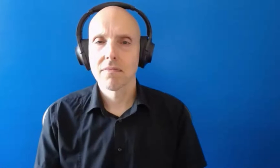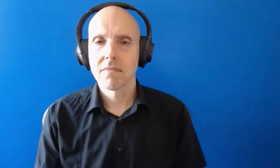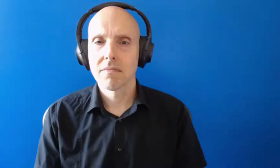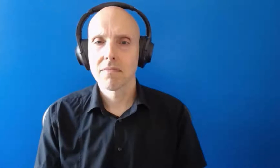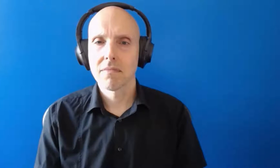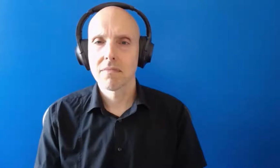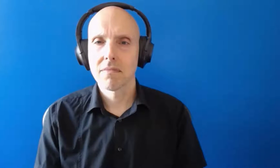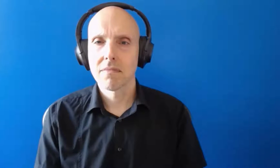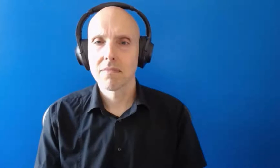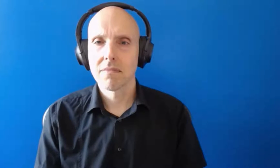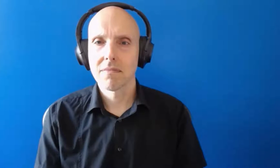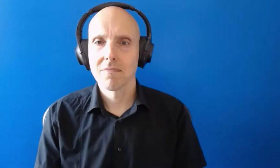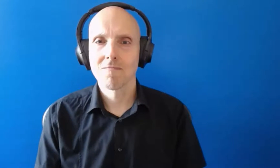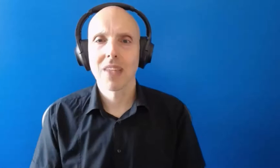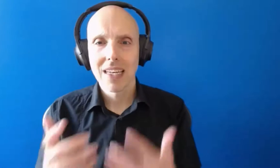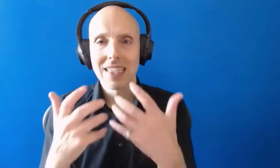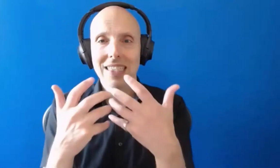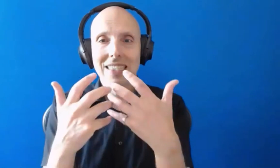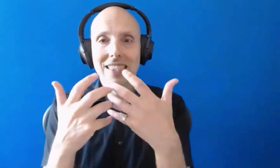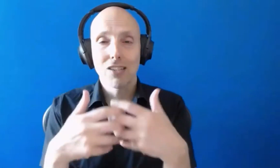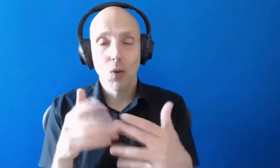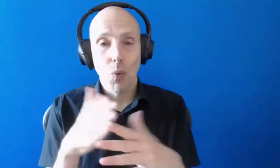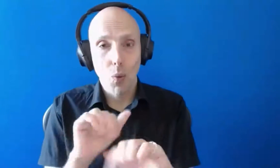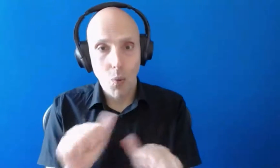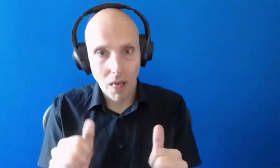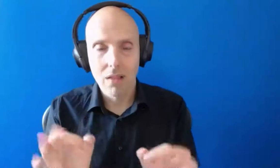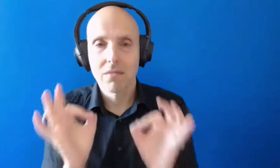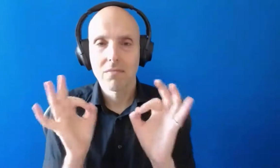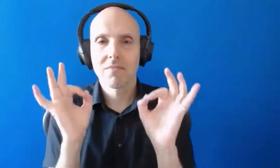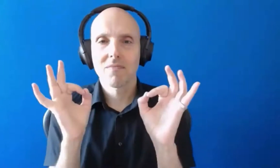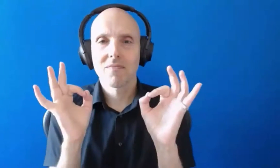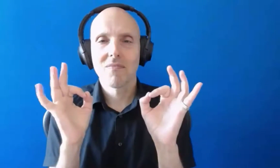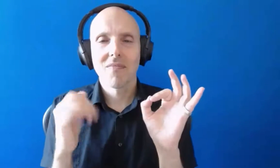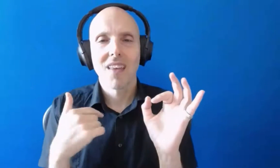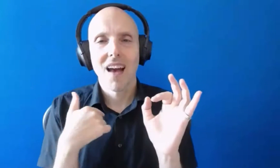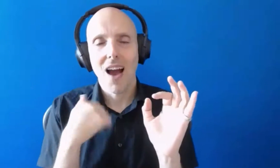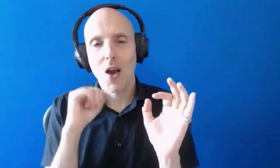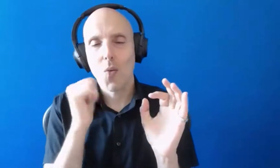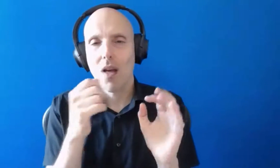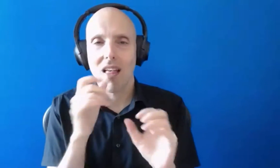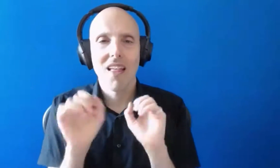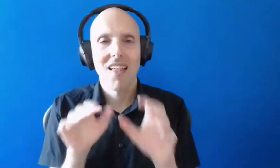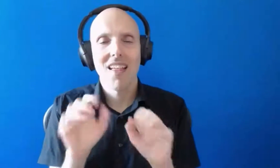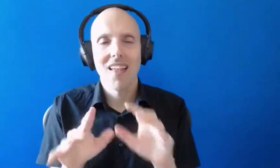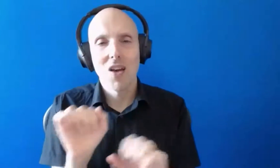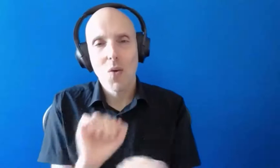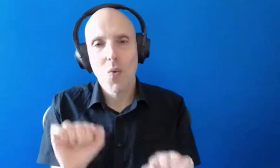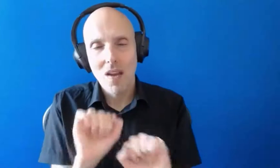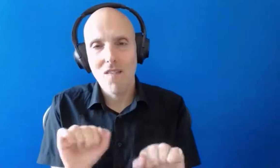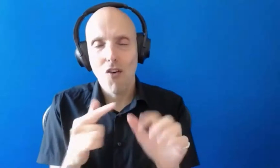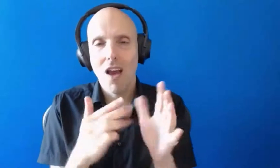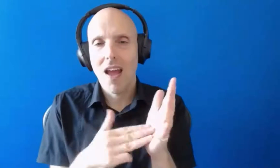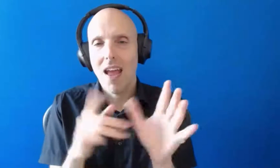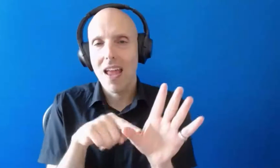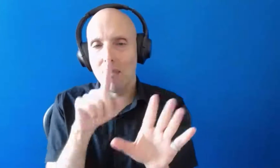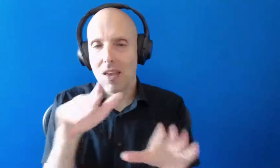our technology is great when it works so I will feel this this silence just why we just wait to get Amy on